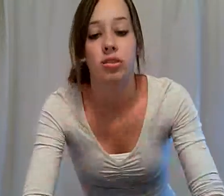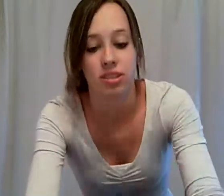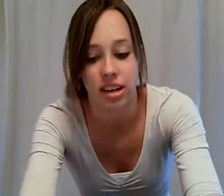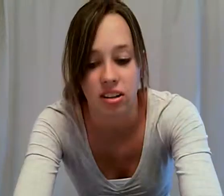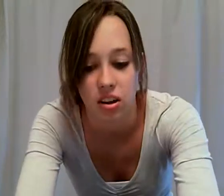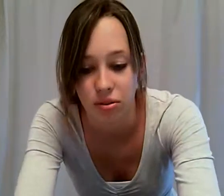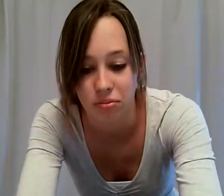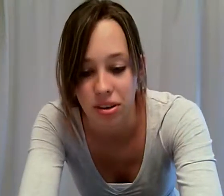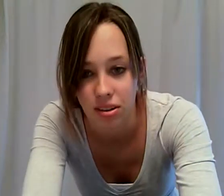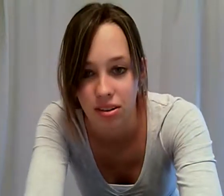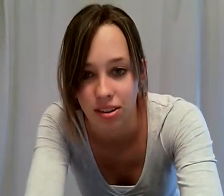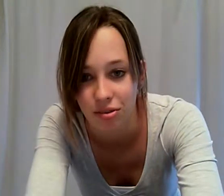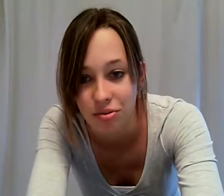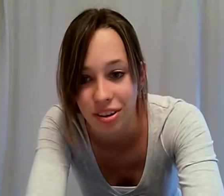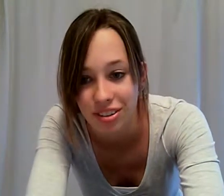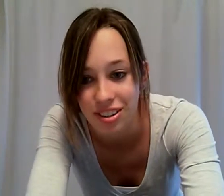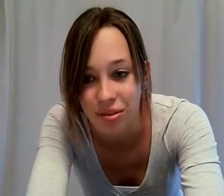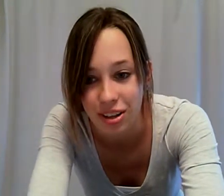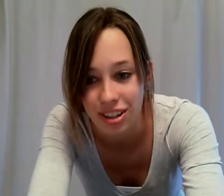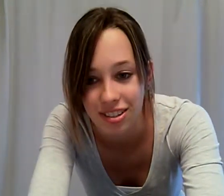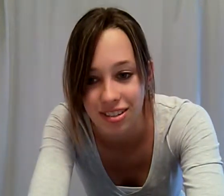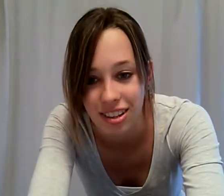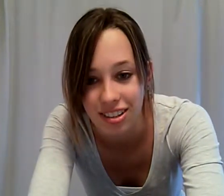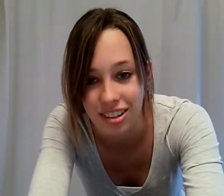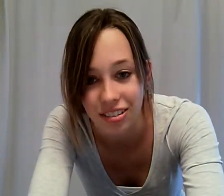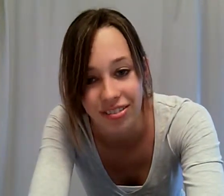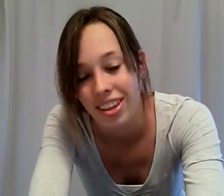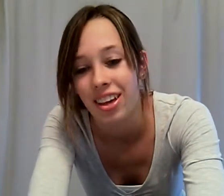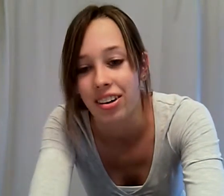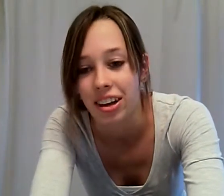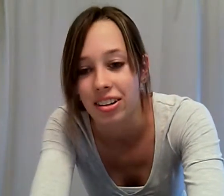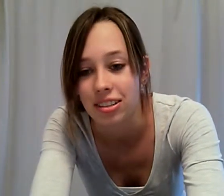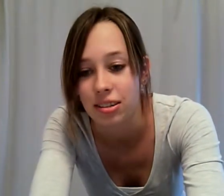you can sign along with me. If you want or just watch this, that's good too. Okay. Here it is.